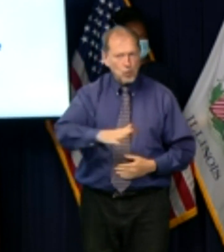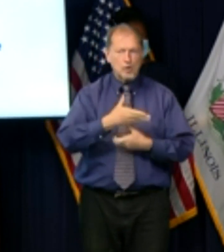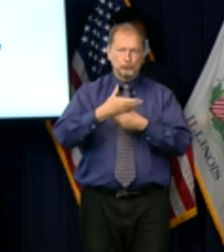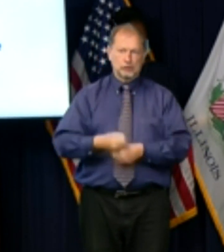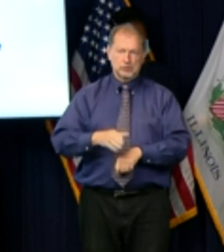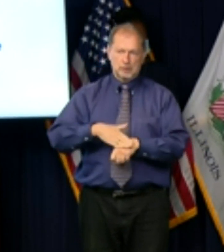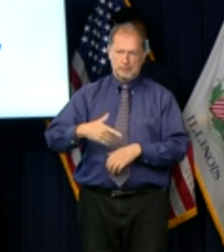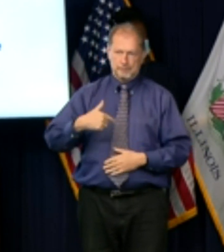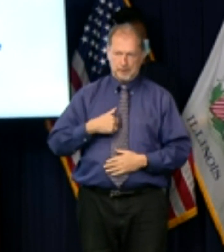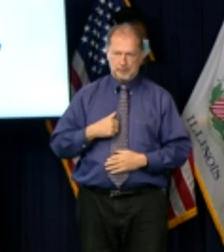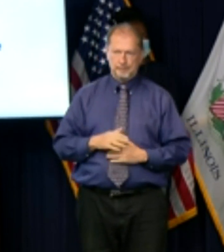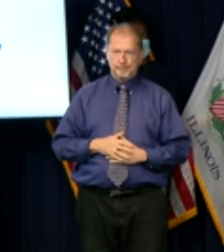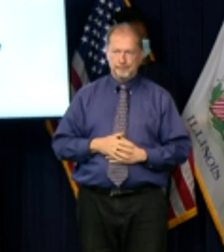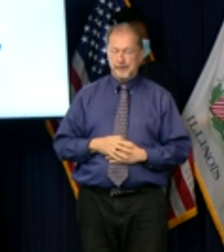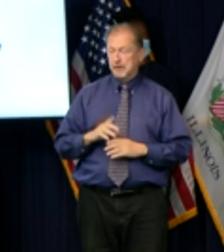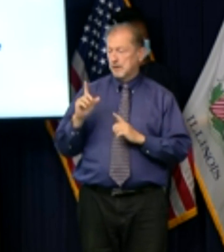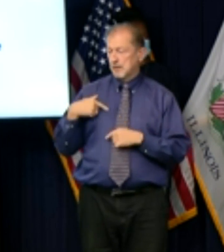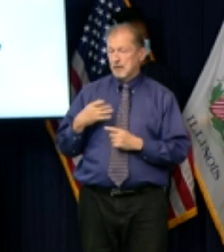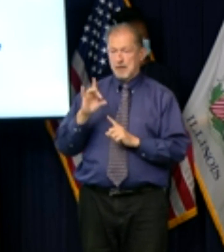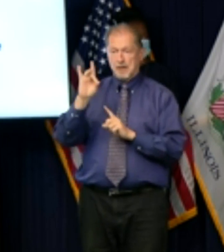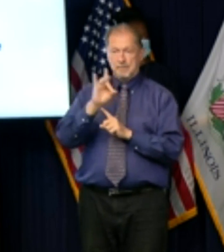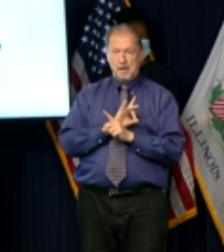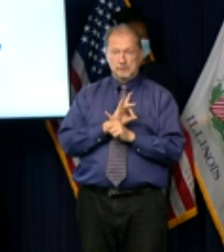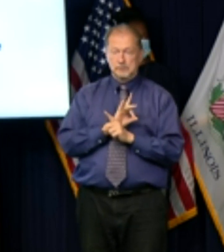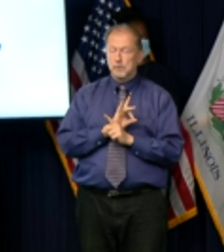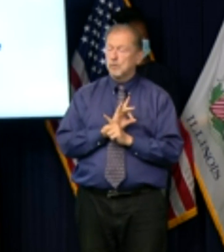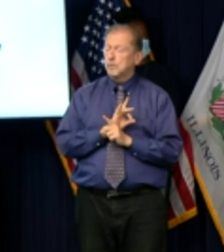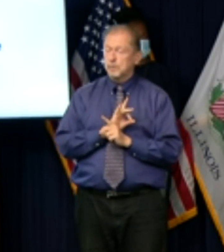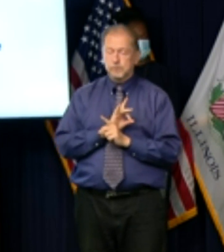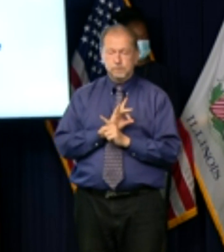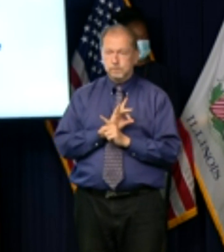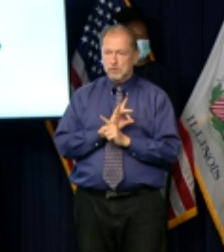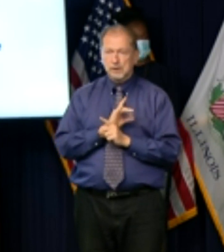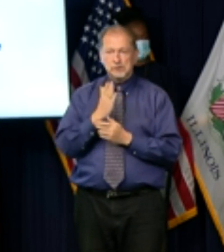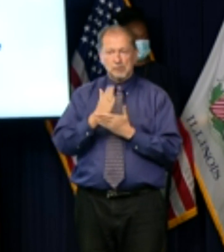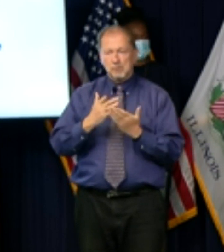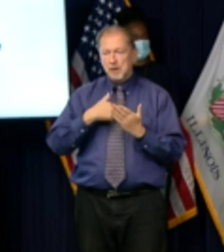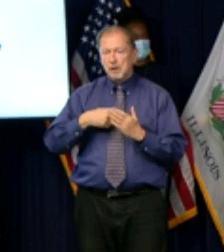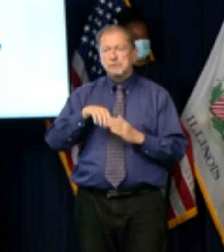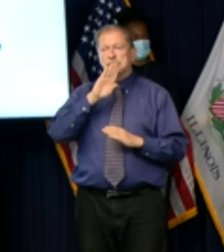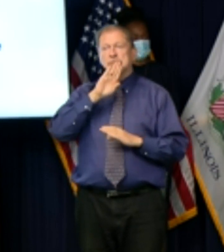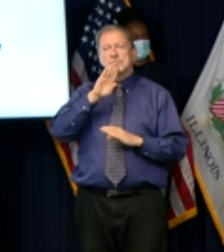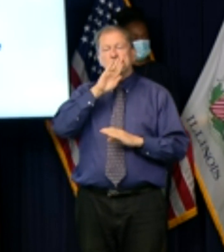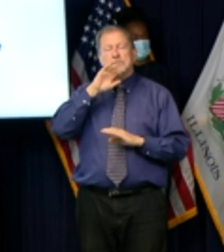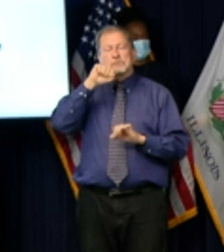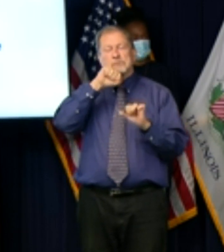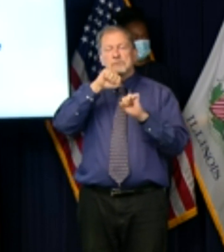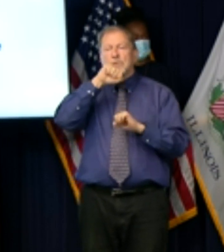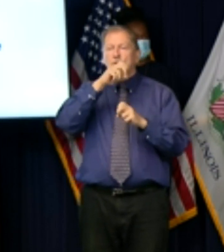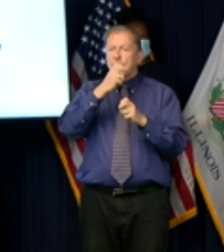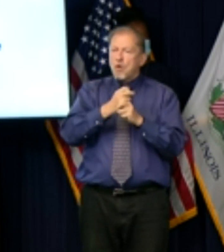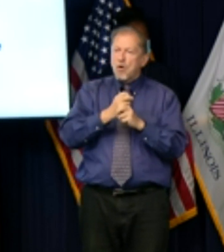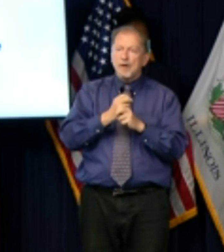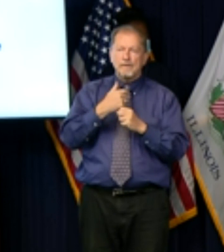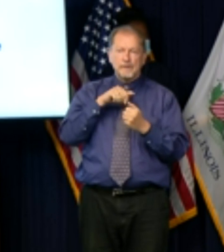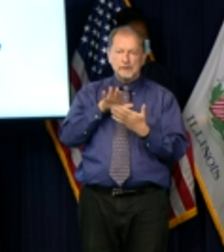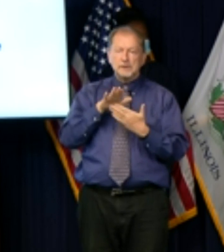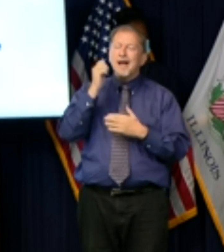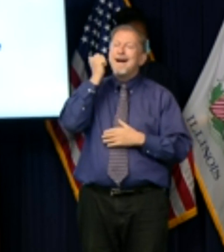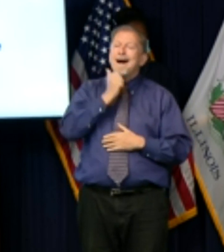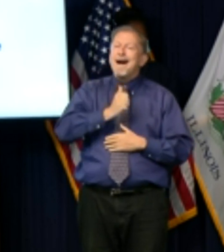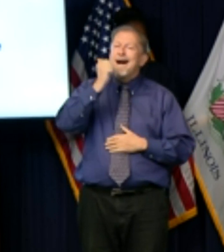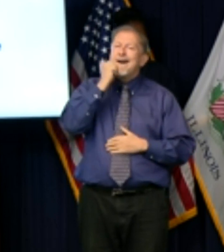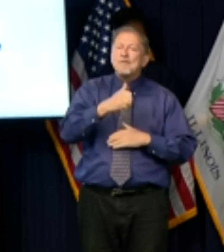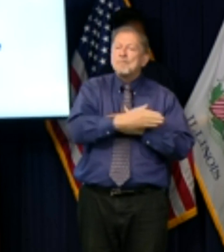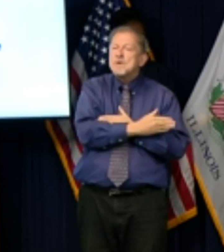many people but the last eight months have been some of the hardest that i have ever faced every morning now i wake up